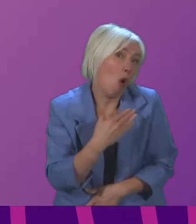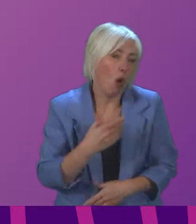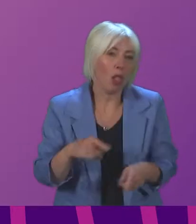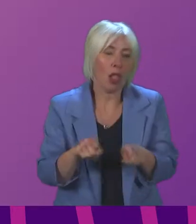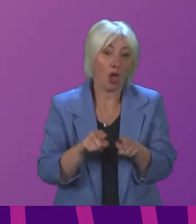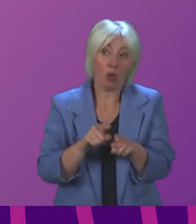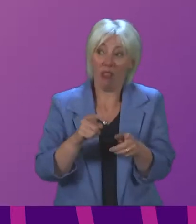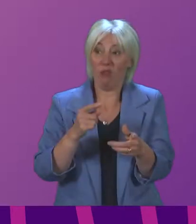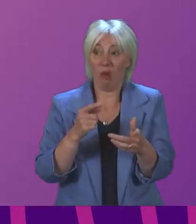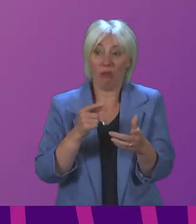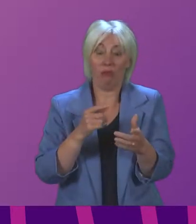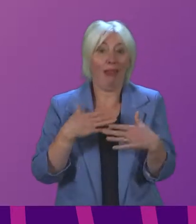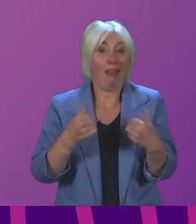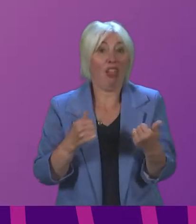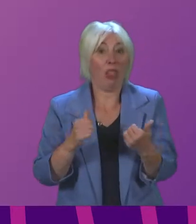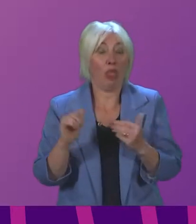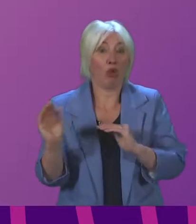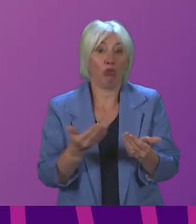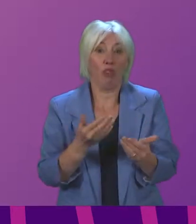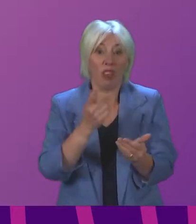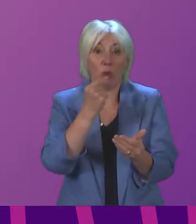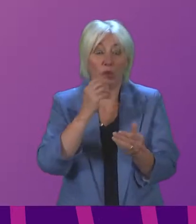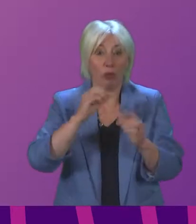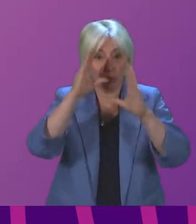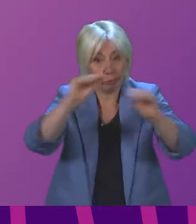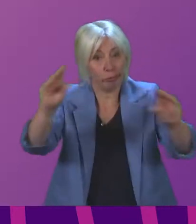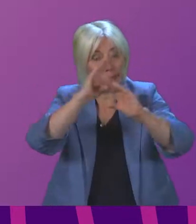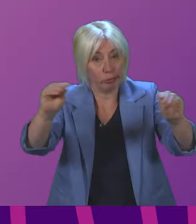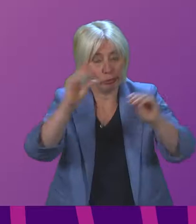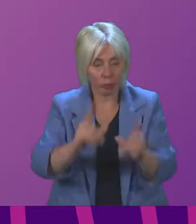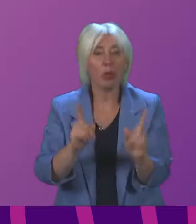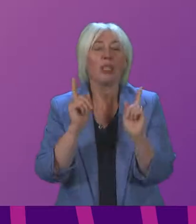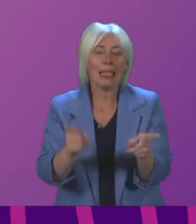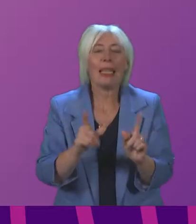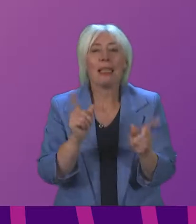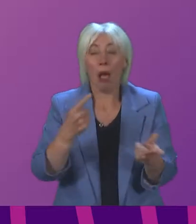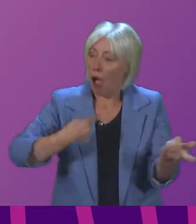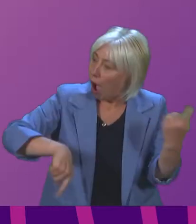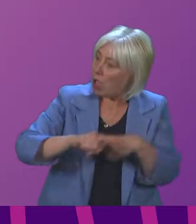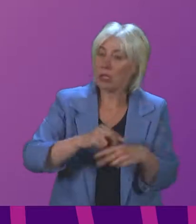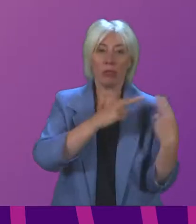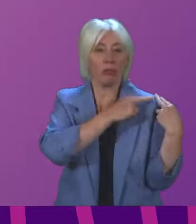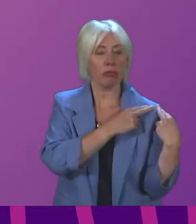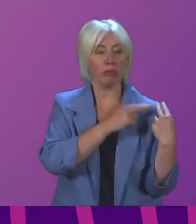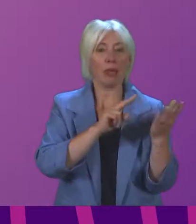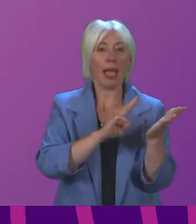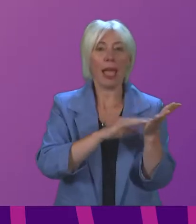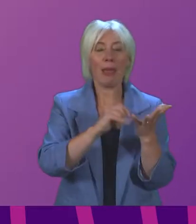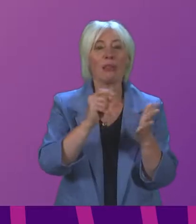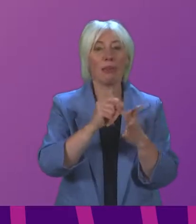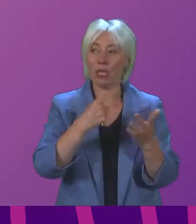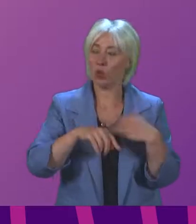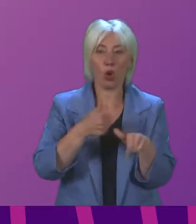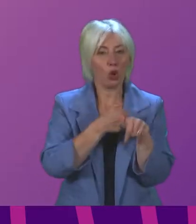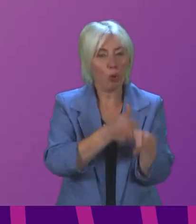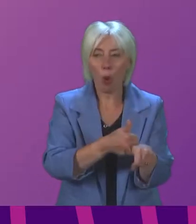communicating with the public. But let us also remember that we all as MSPs have a role to play in supporting